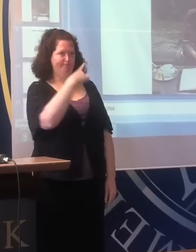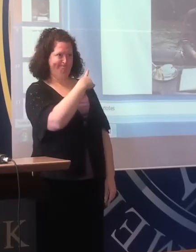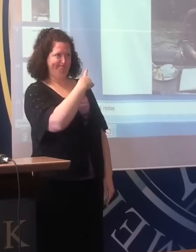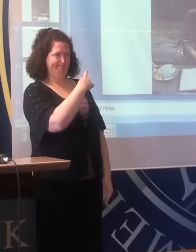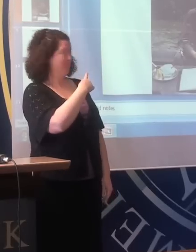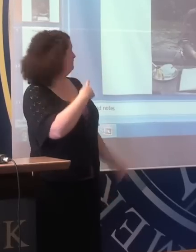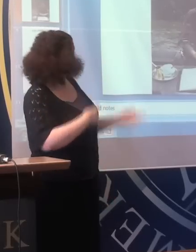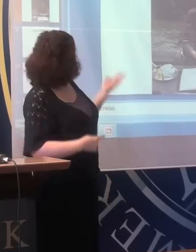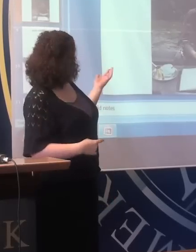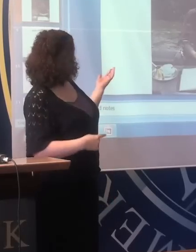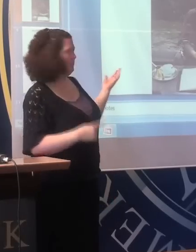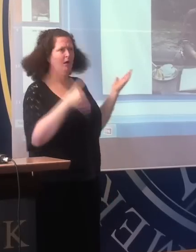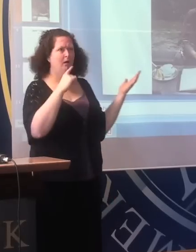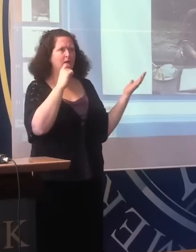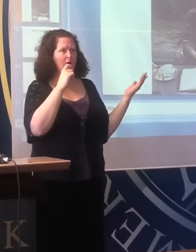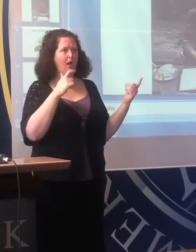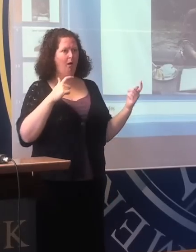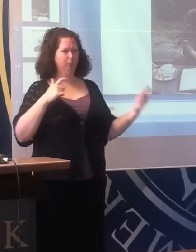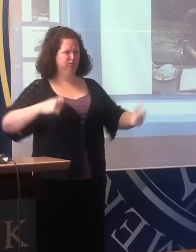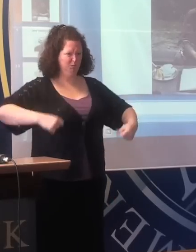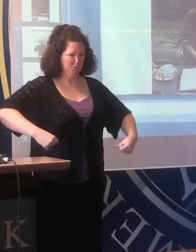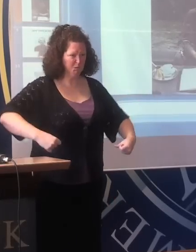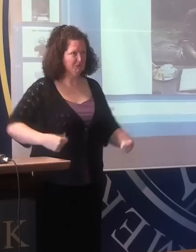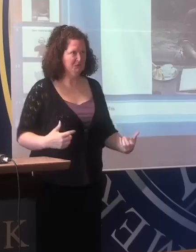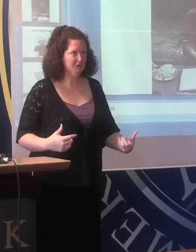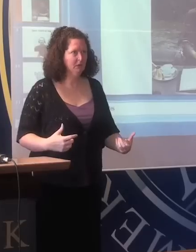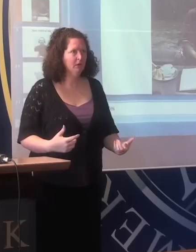Not a very large, imposing figure.